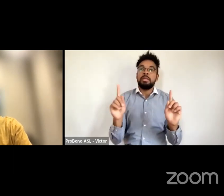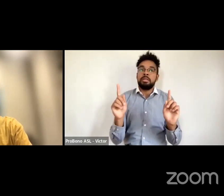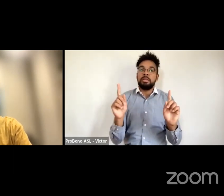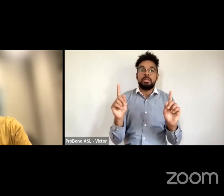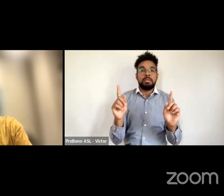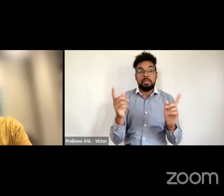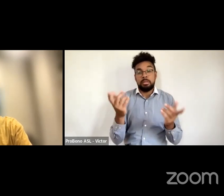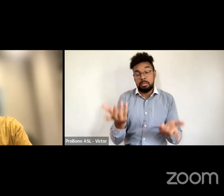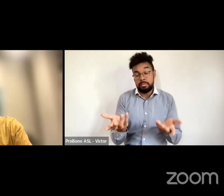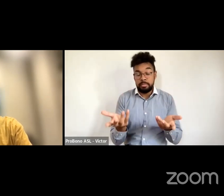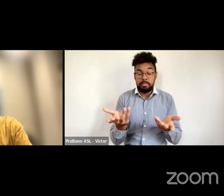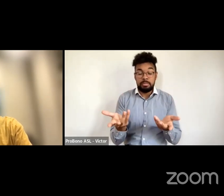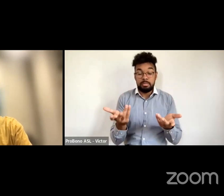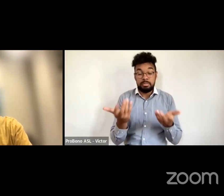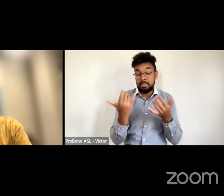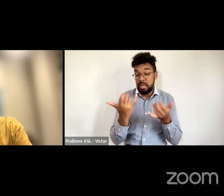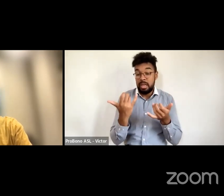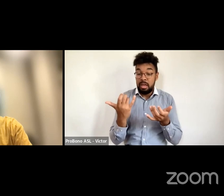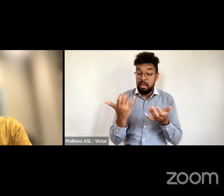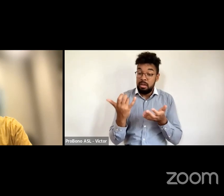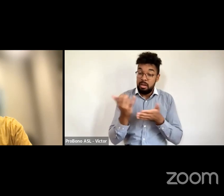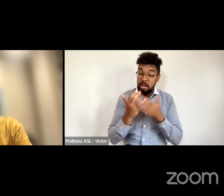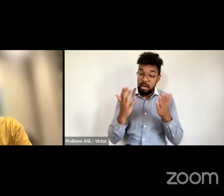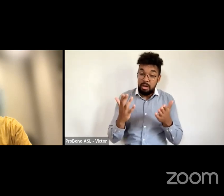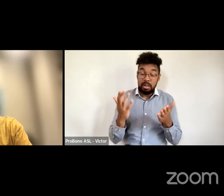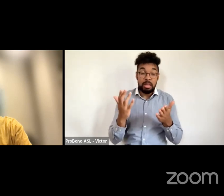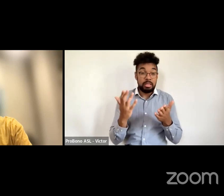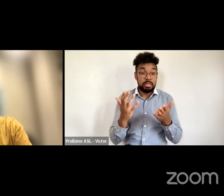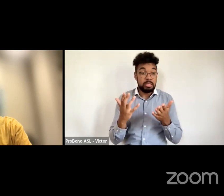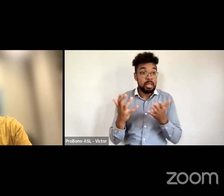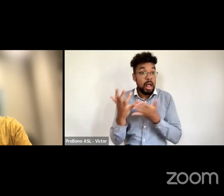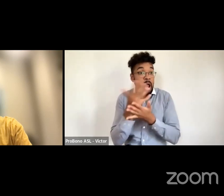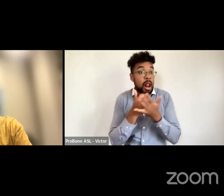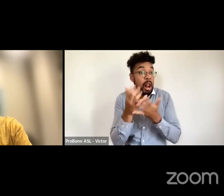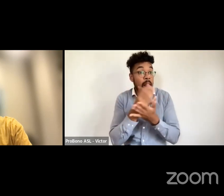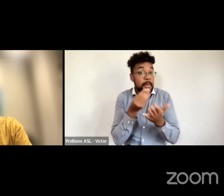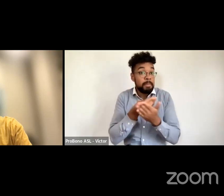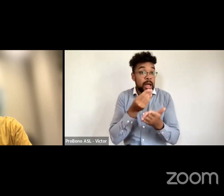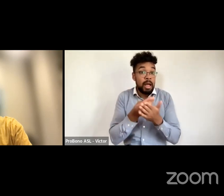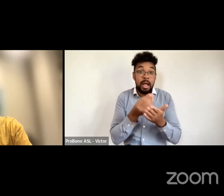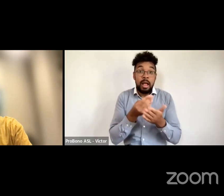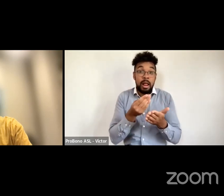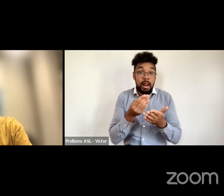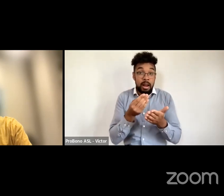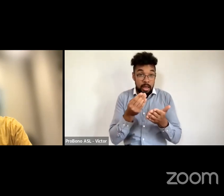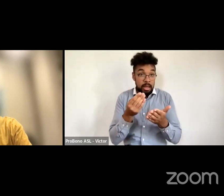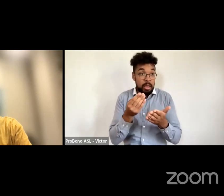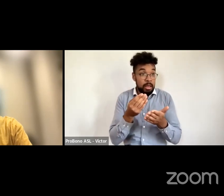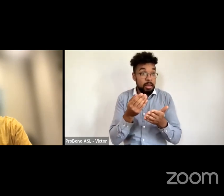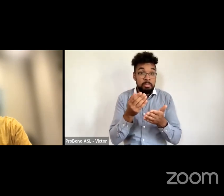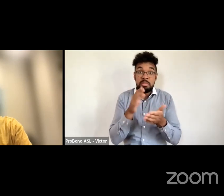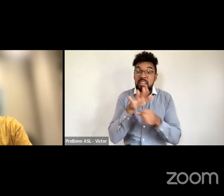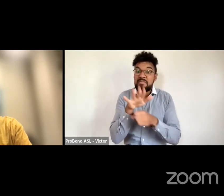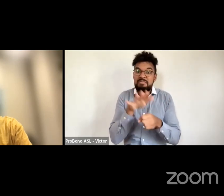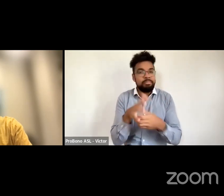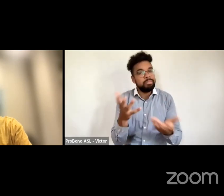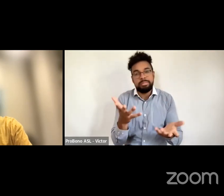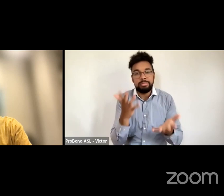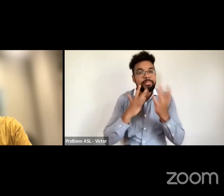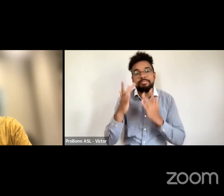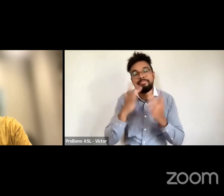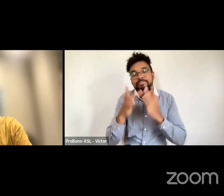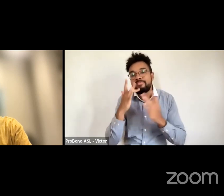financed my project is one of its kind where artists because most of our students are artists get finance